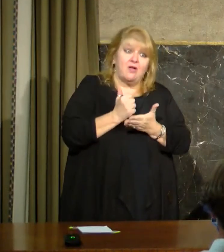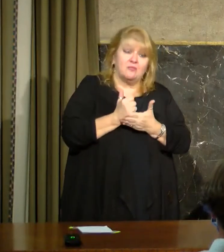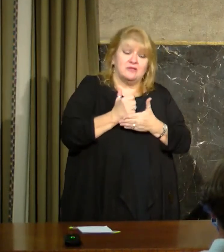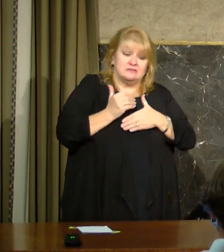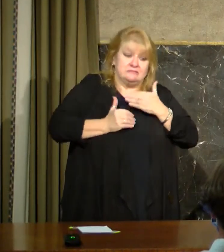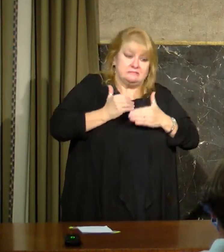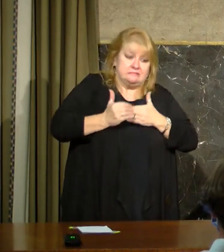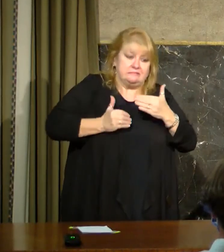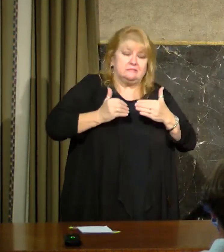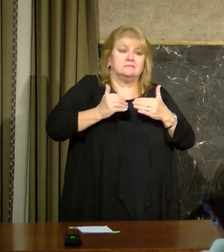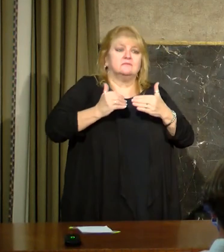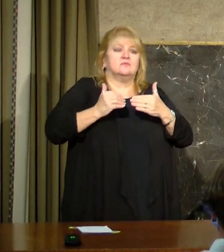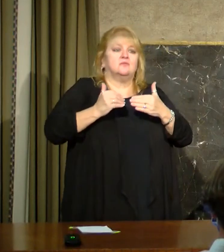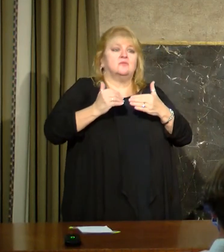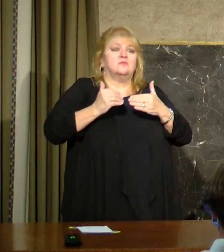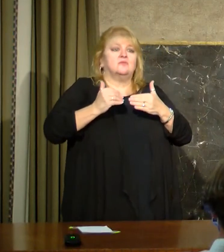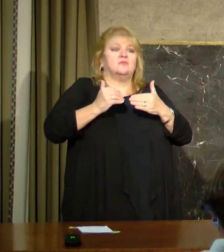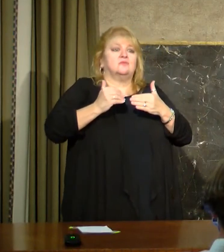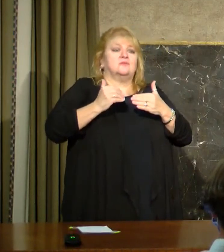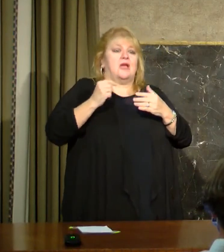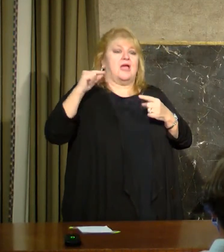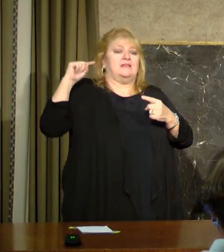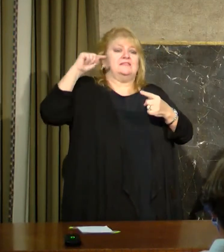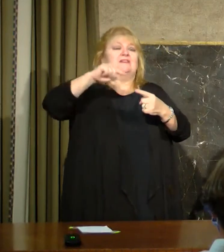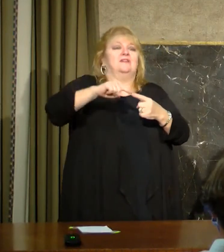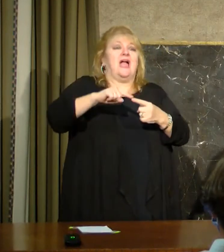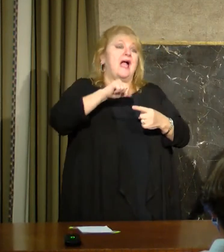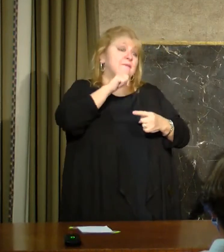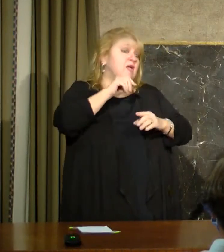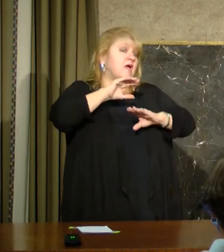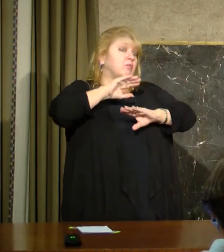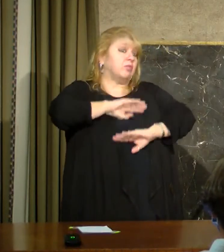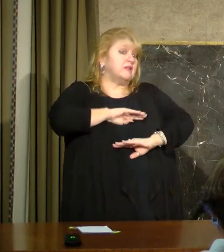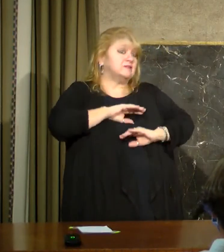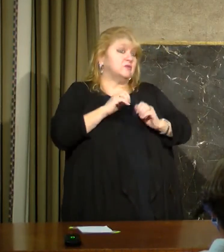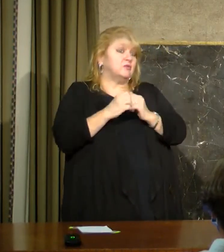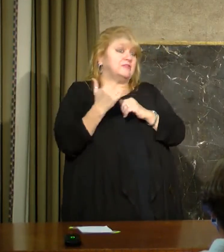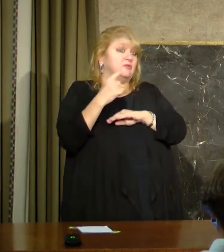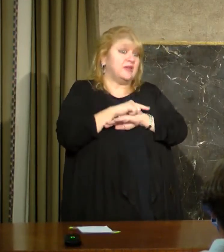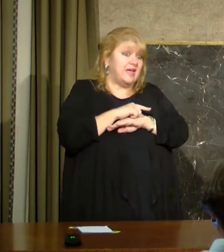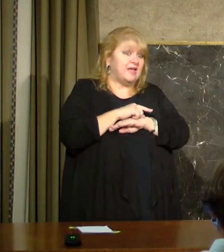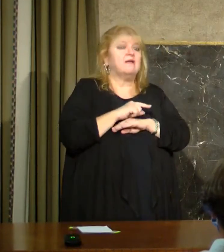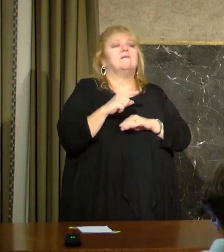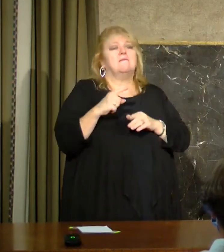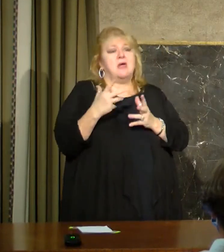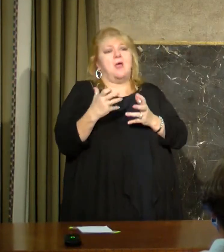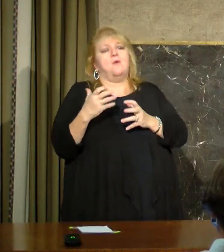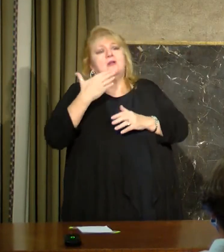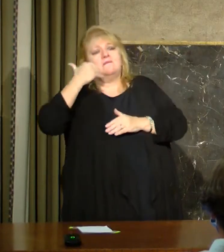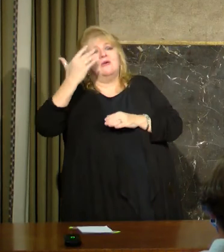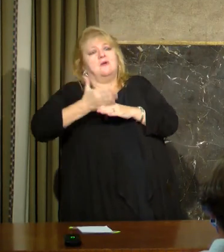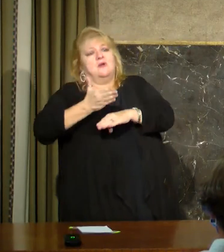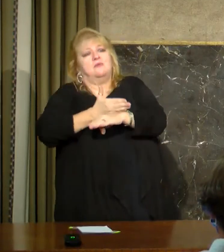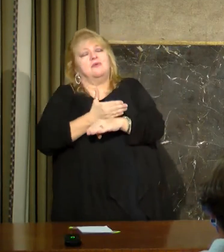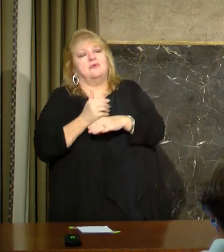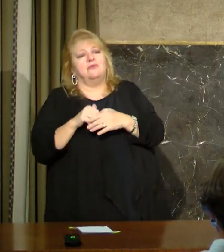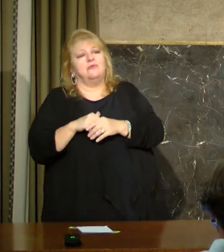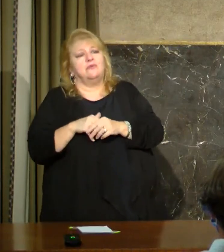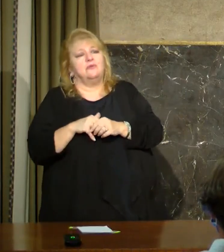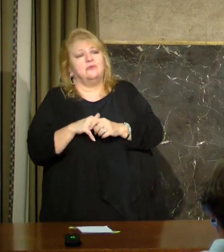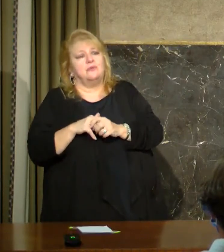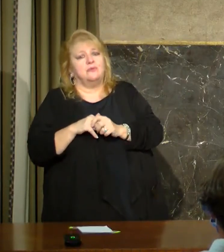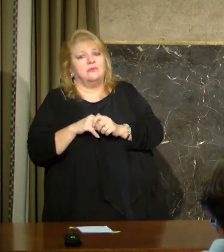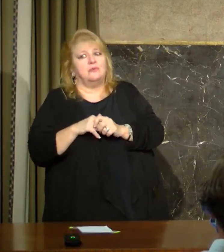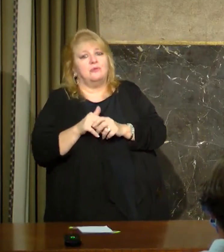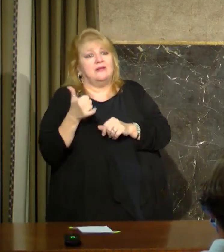today, even at the same time when I'm saying I'm not pleased with where we are today and that's why we're going to do better going forward. But there is not anybody out